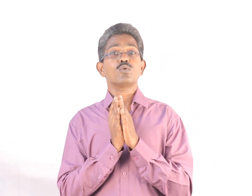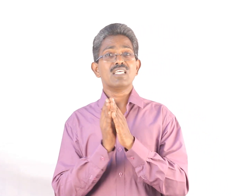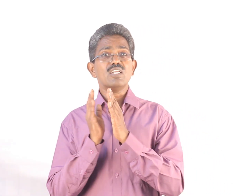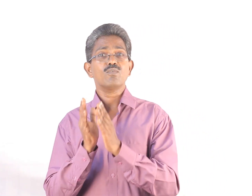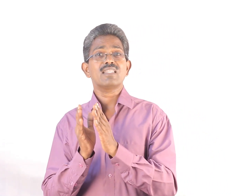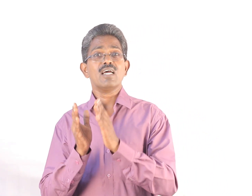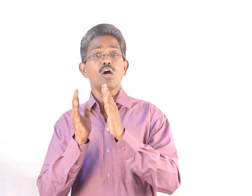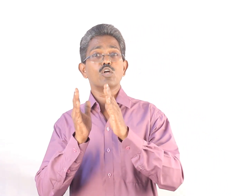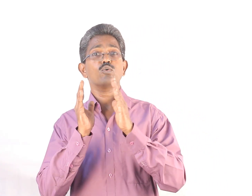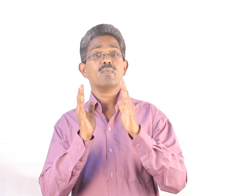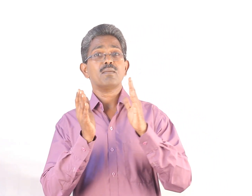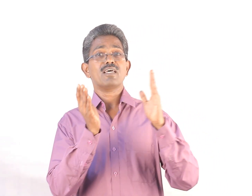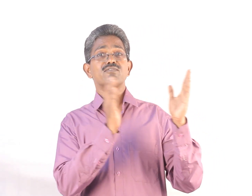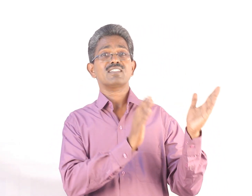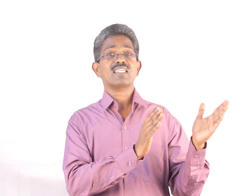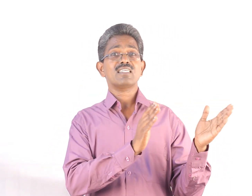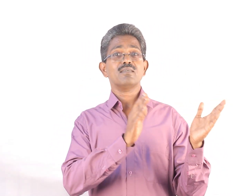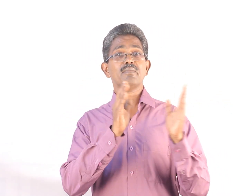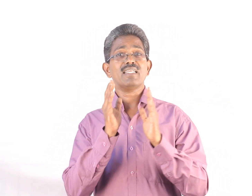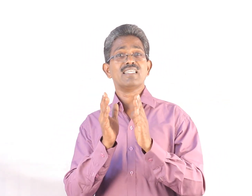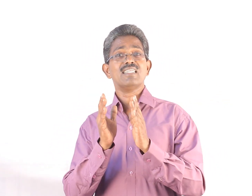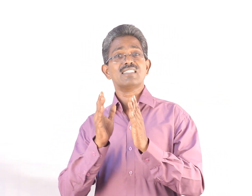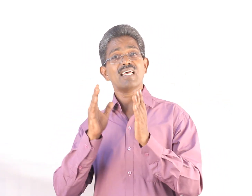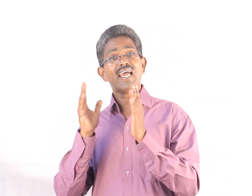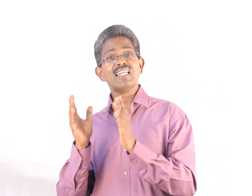deal with the automobile manufacturing, maintenance and